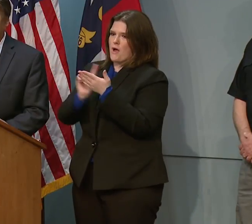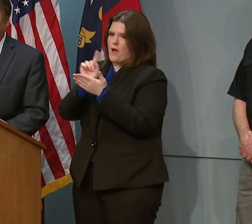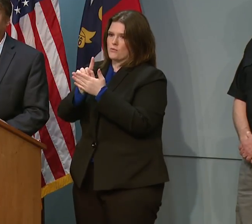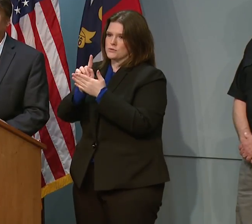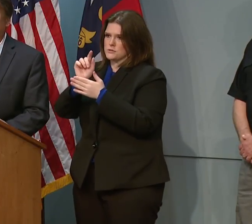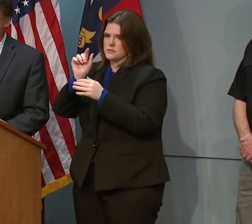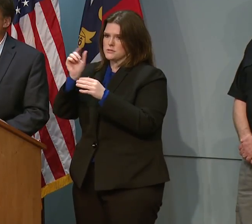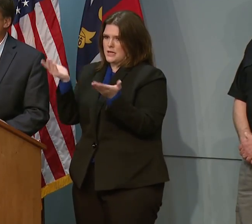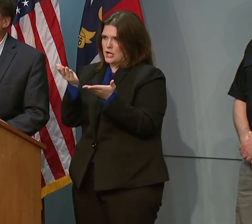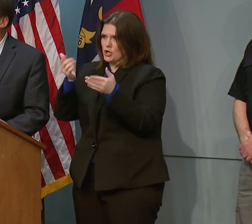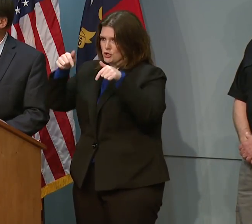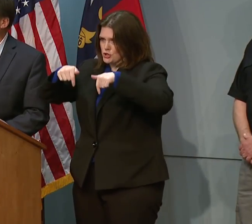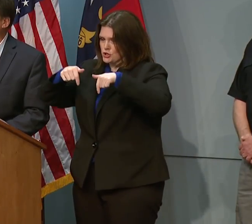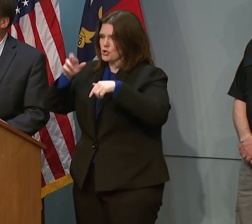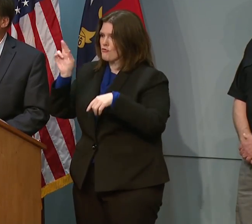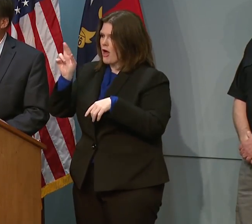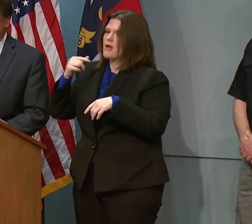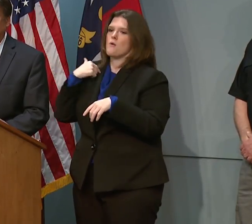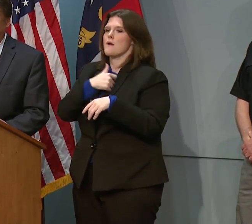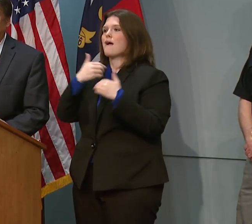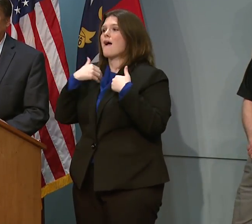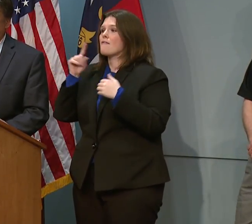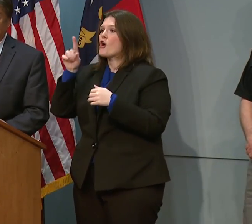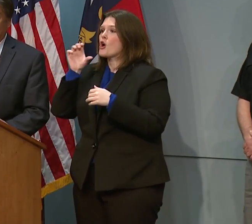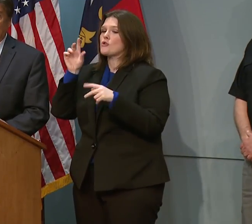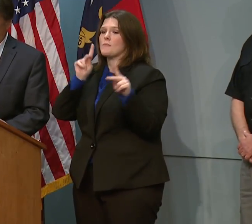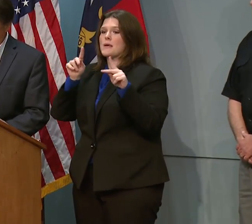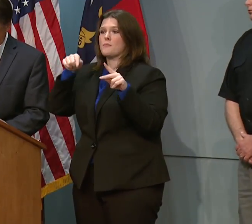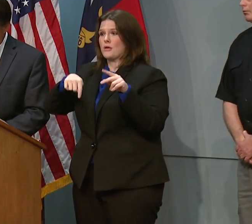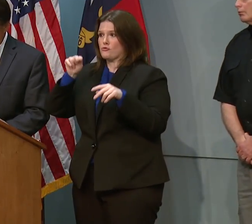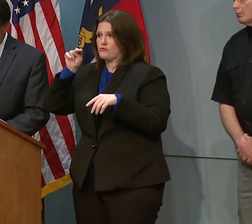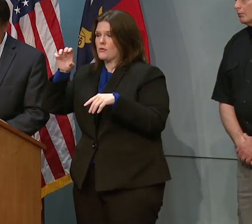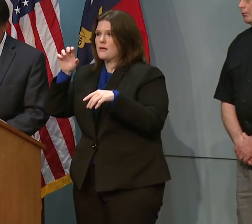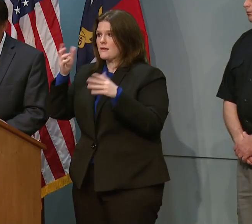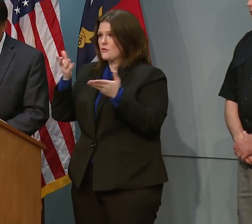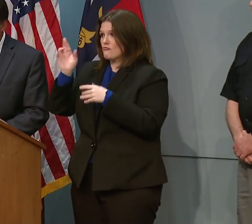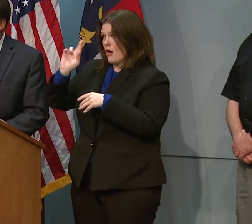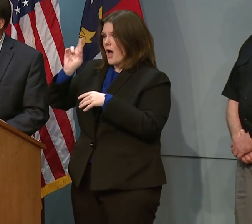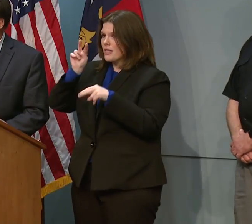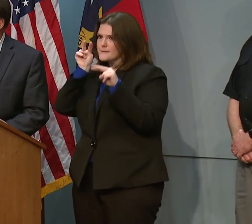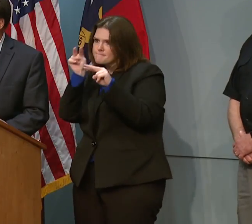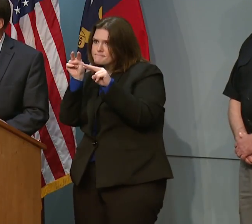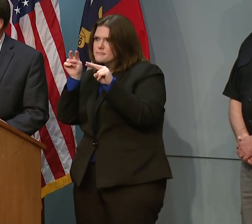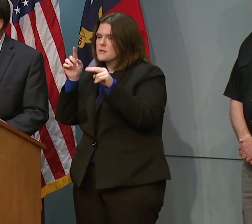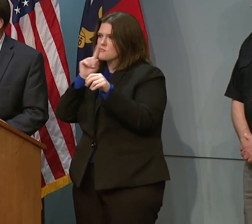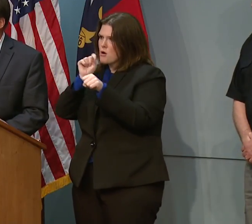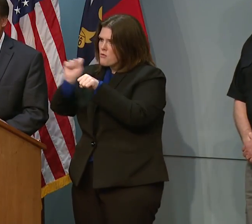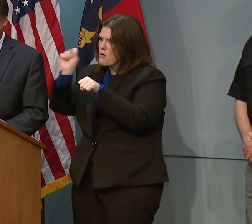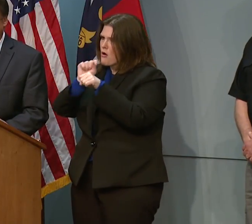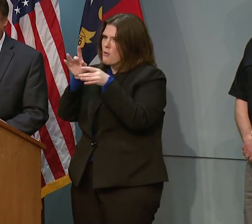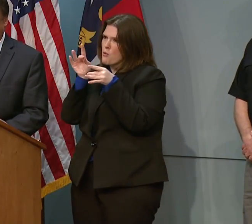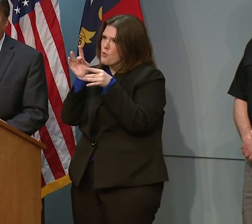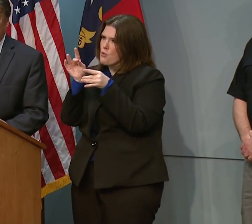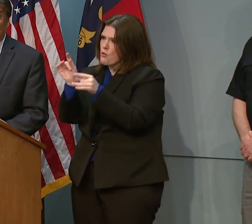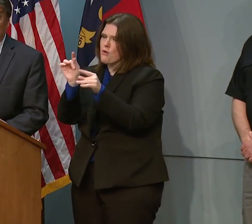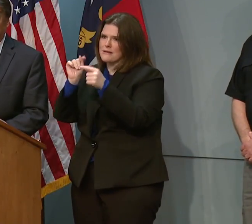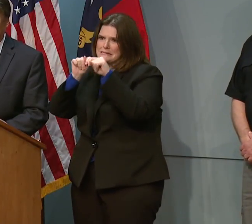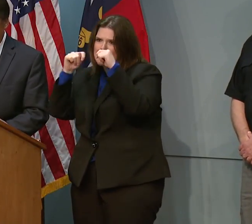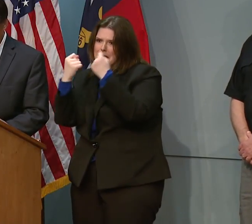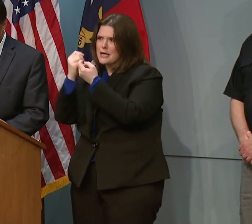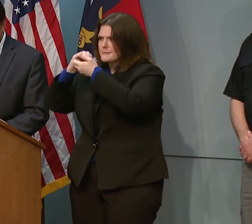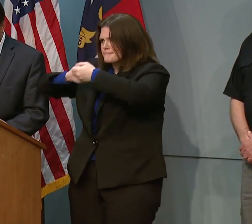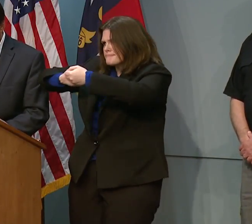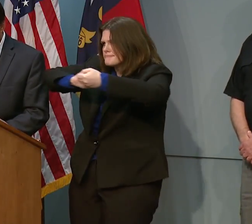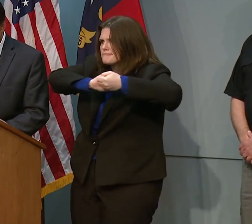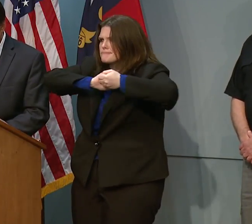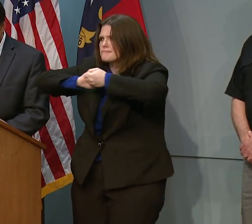And we have over 100 people throughout this building. The operations is absolutely seamless and great teamwork among a lot of